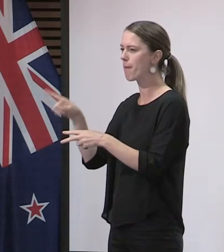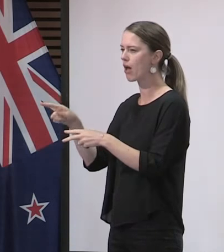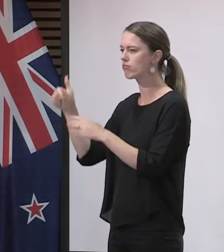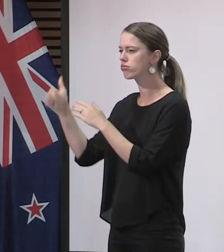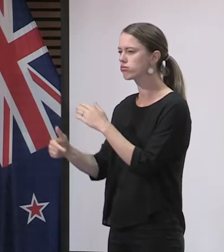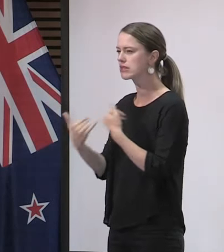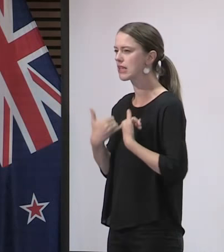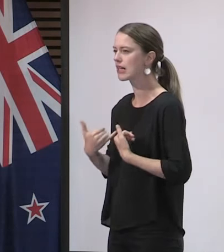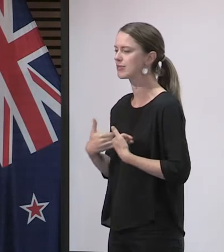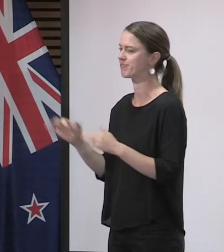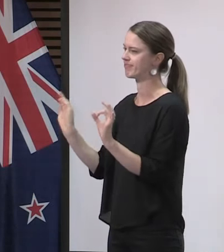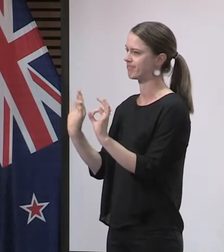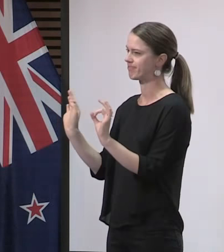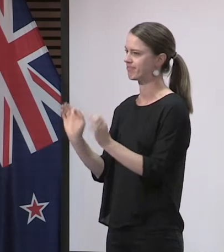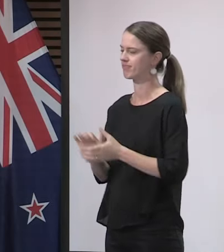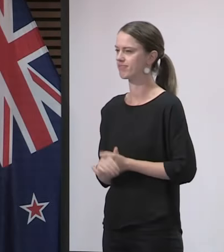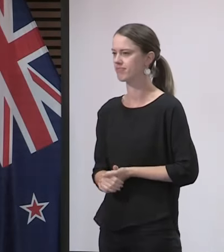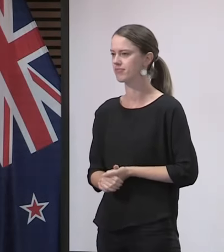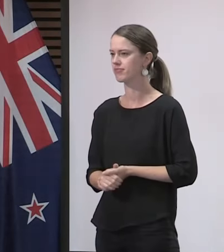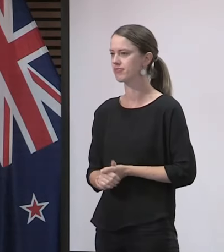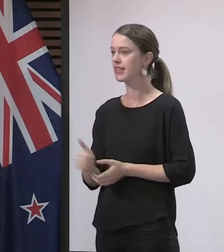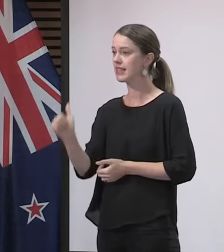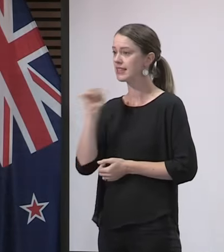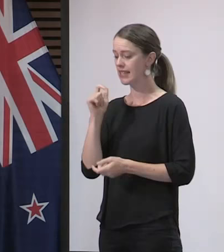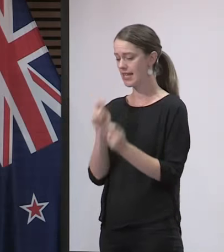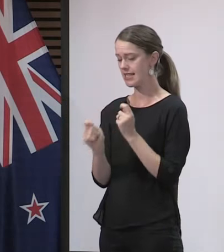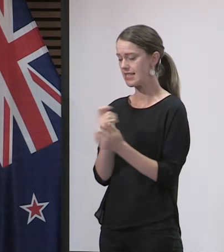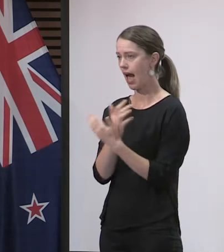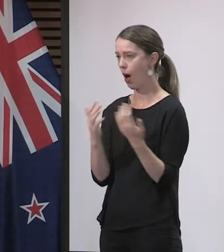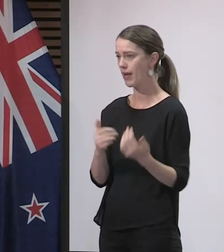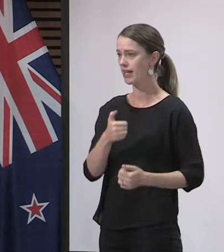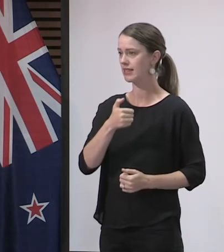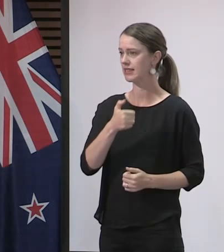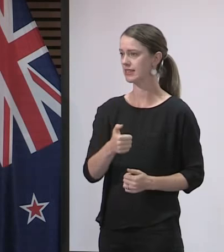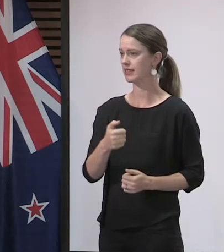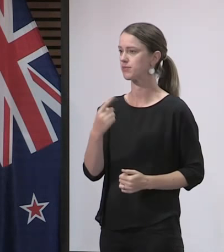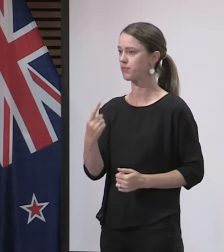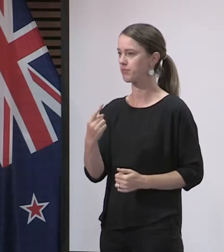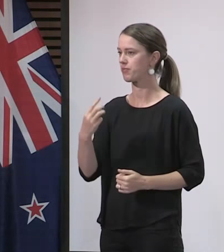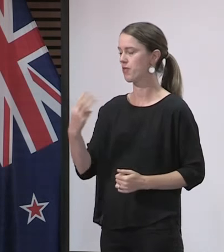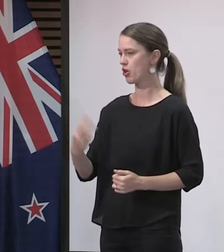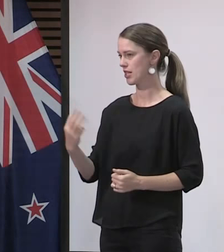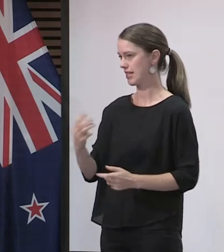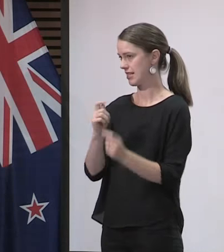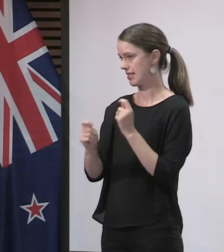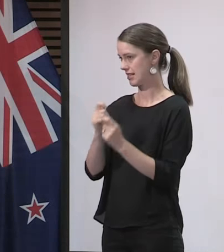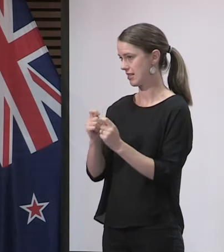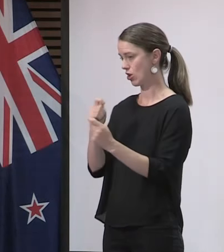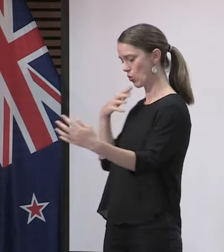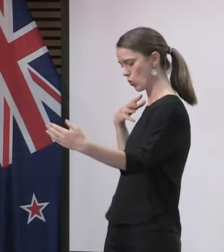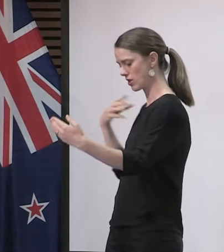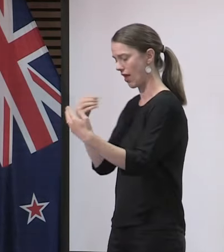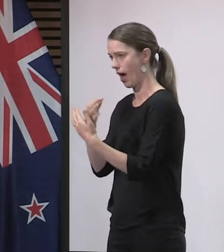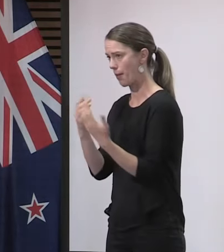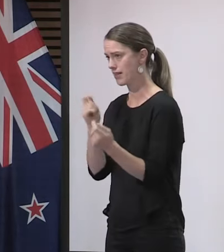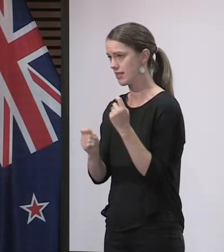intensive care. Yesterday our labs processed 6,113 tests. Our grand total now